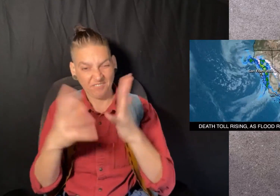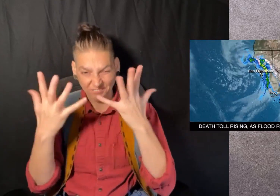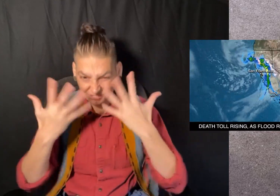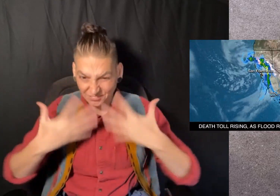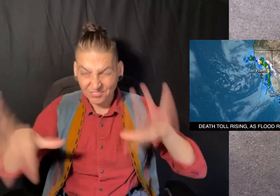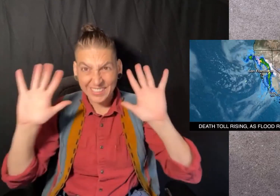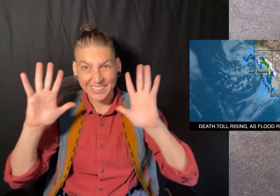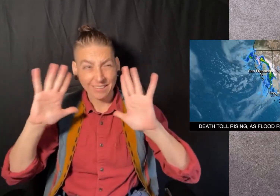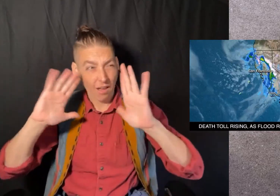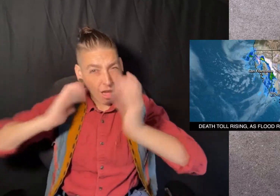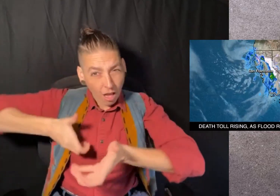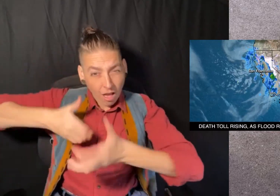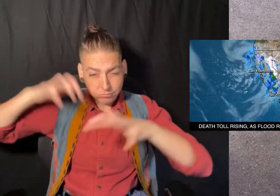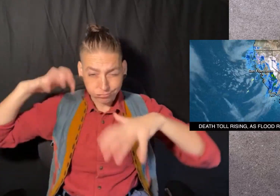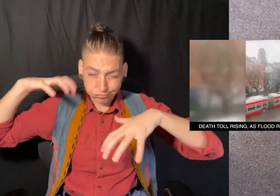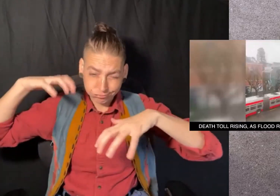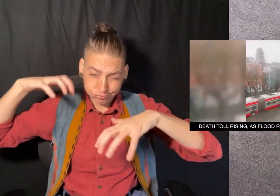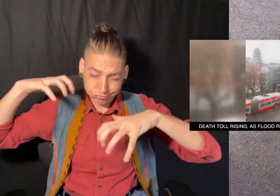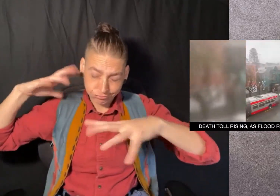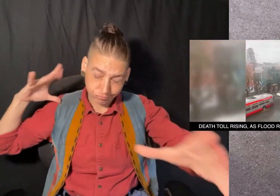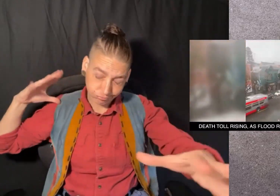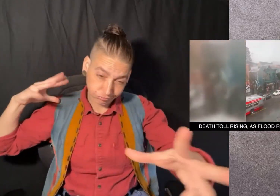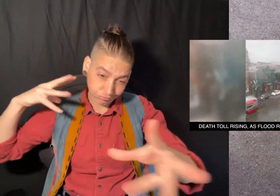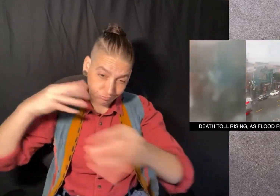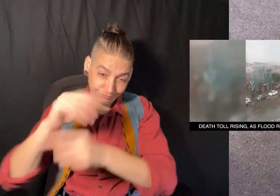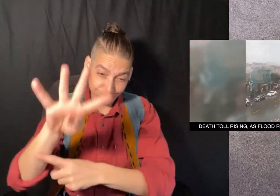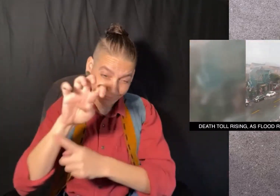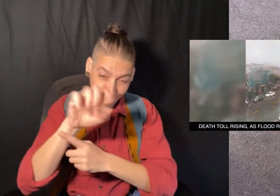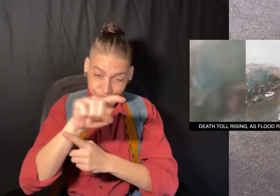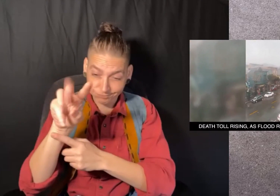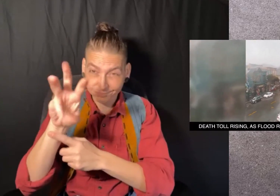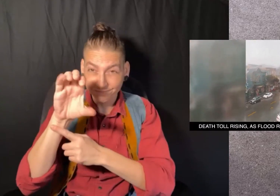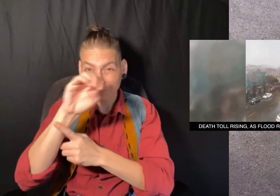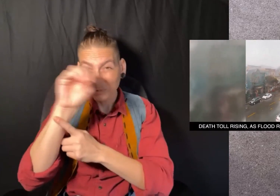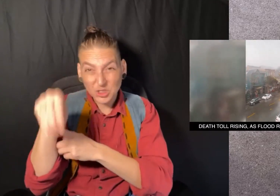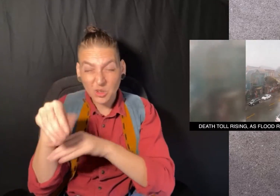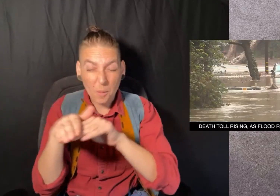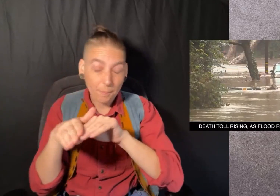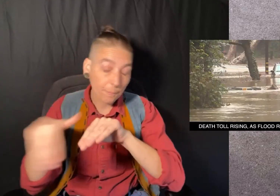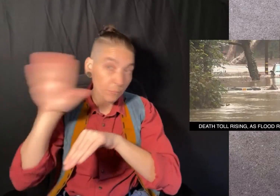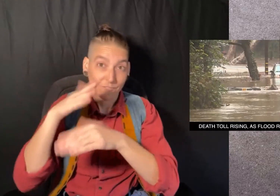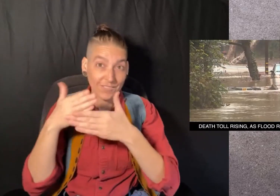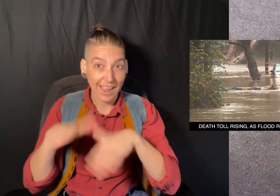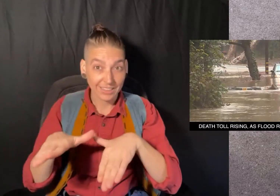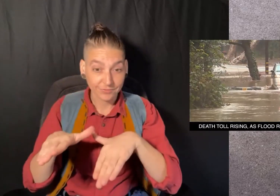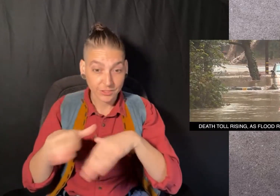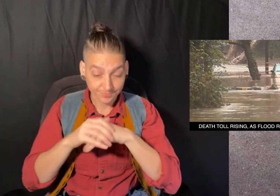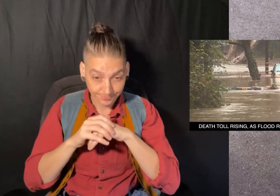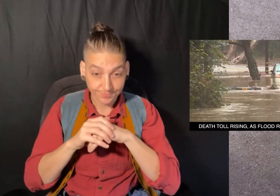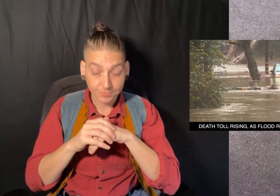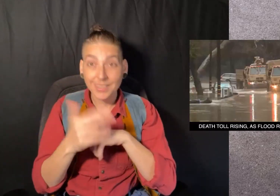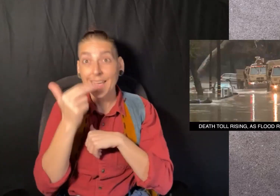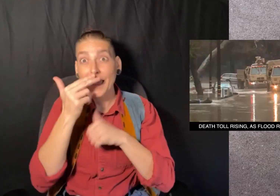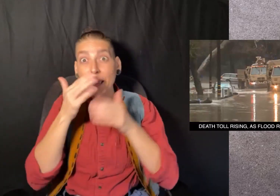has received rainfall totals 400 to 600 percent above average.